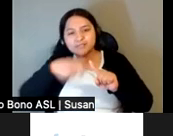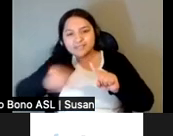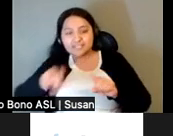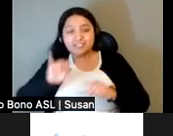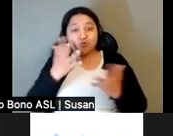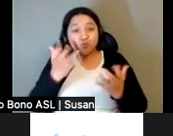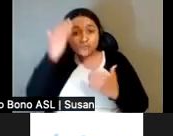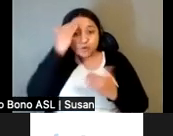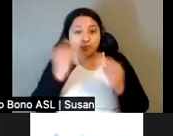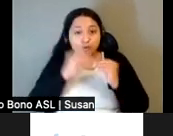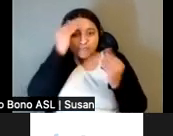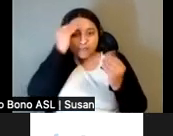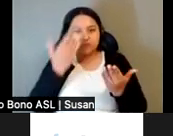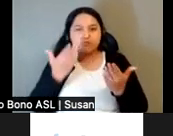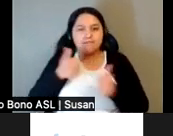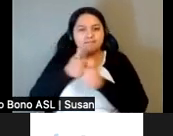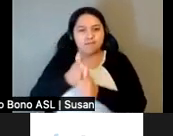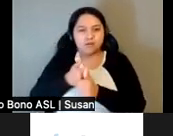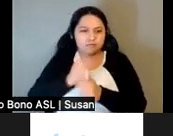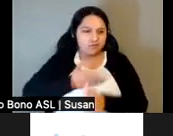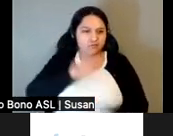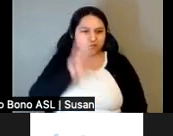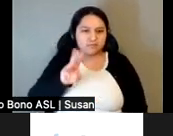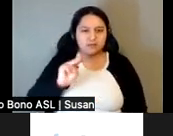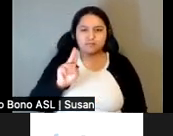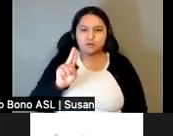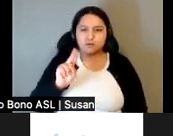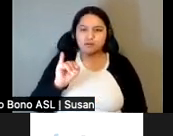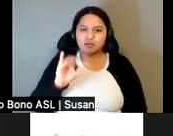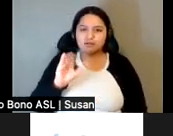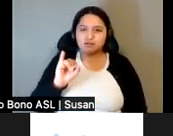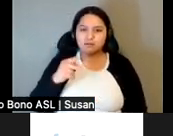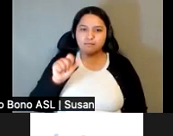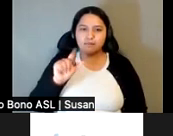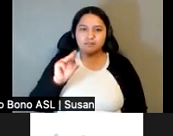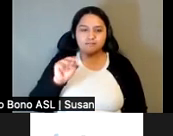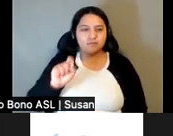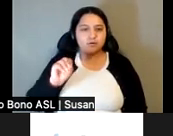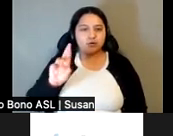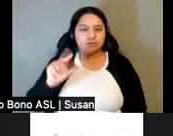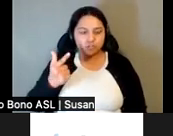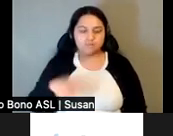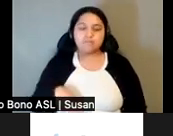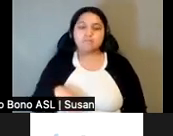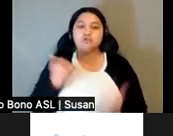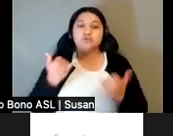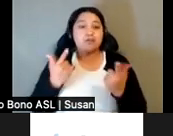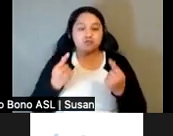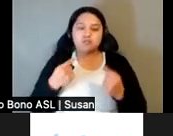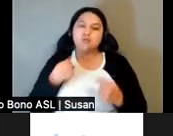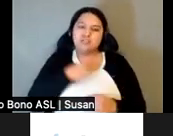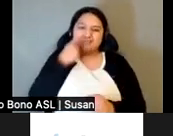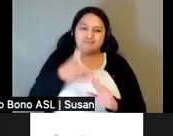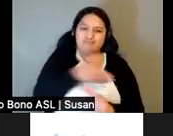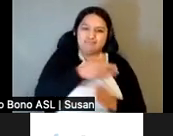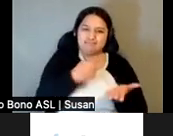at municipalism.org. Today's agenda, we just went over language justice. Again, it will be